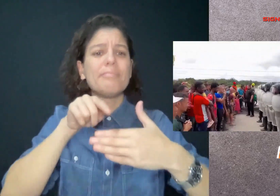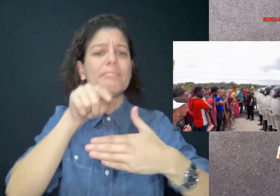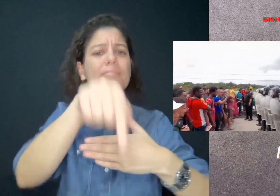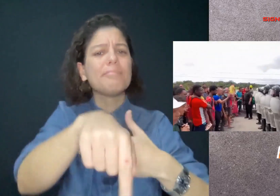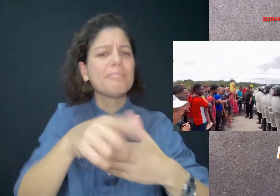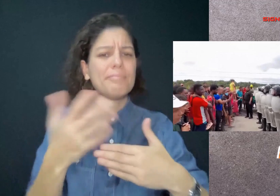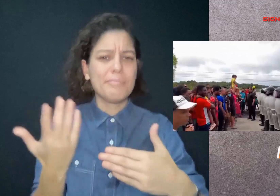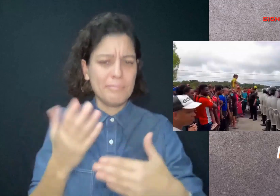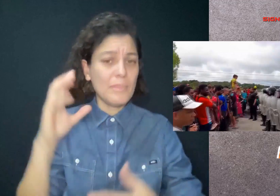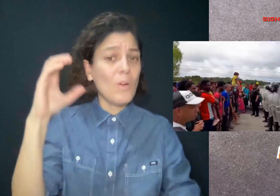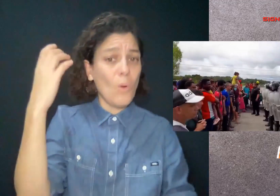Colombia.